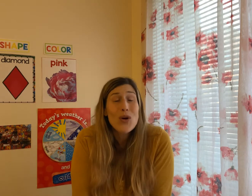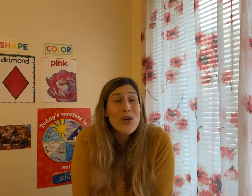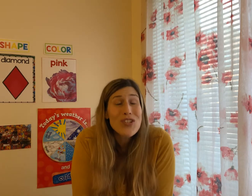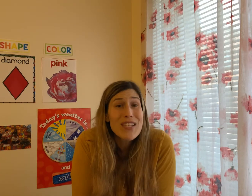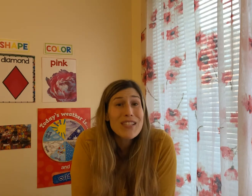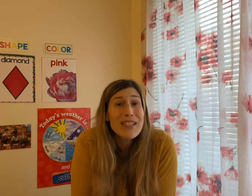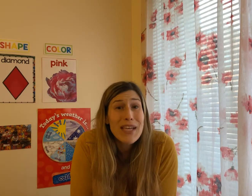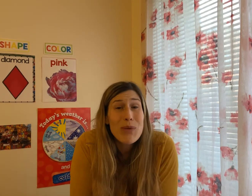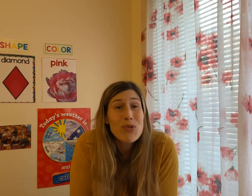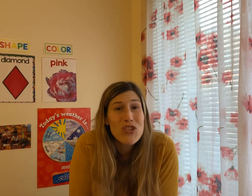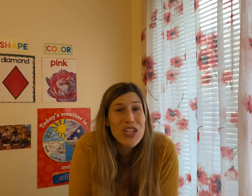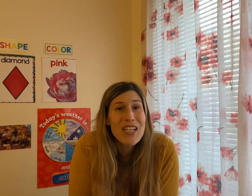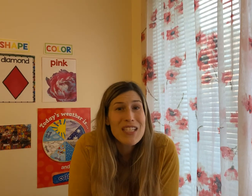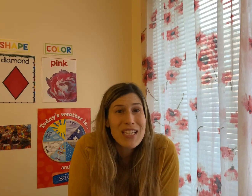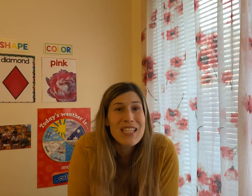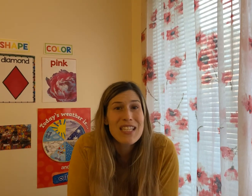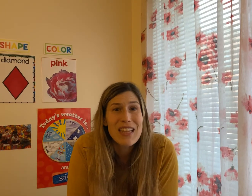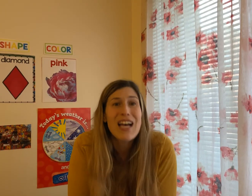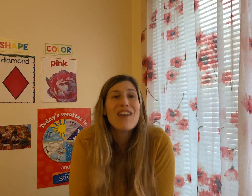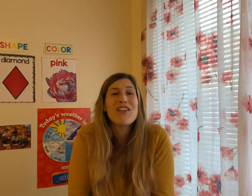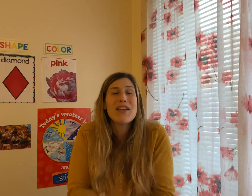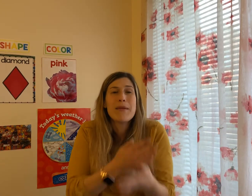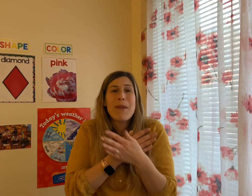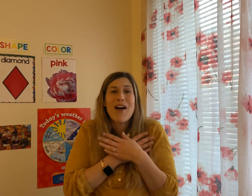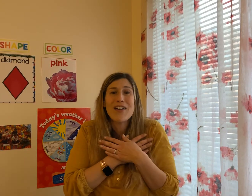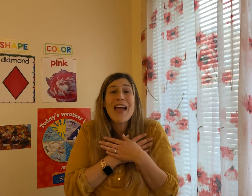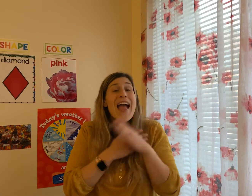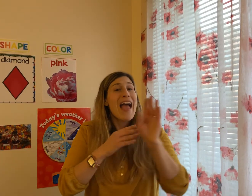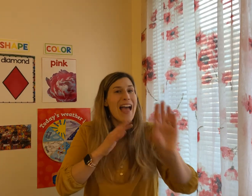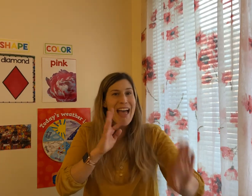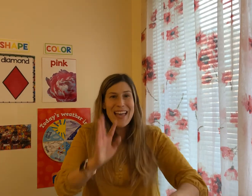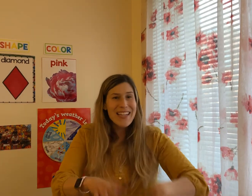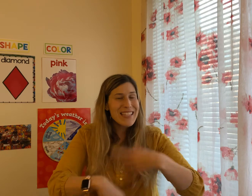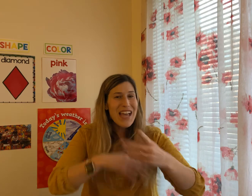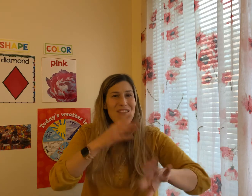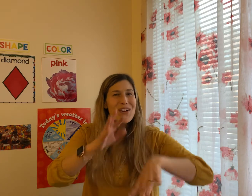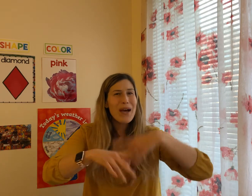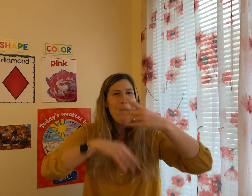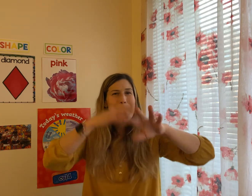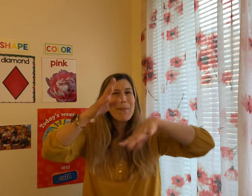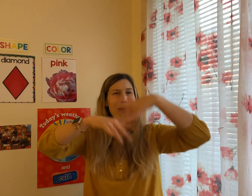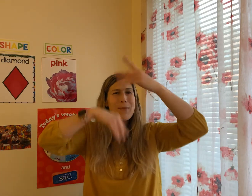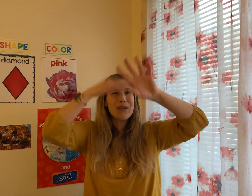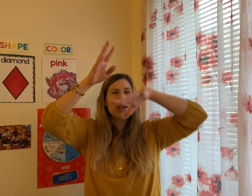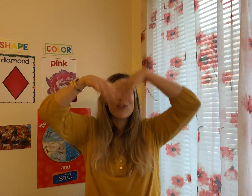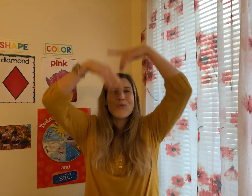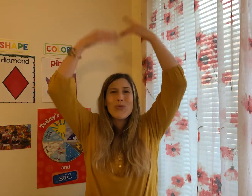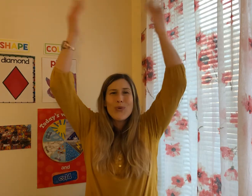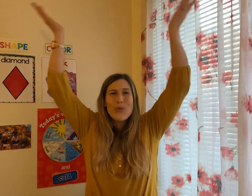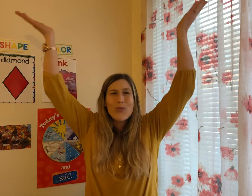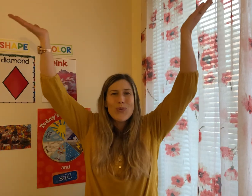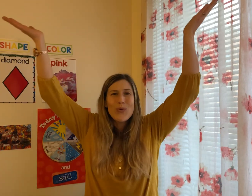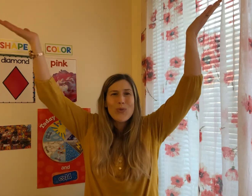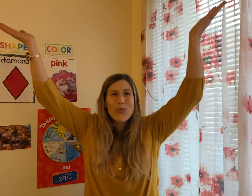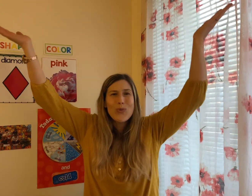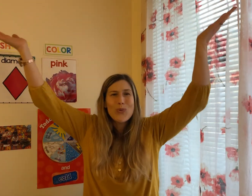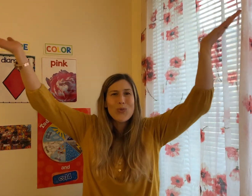I'll just keep Jesus love in my heart And his love will come a-bubbling through Good. Shh.